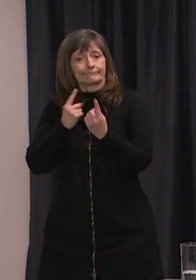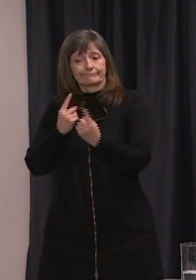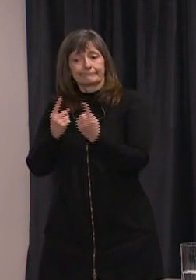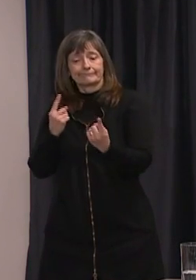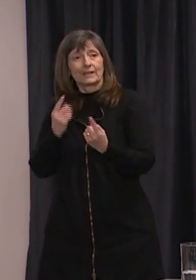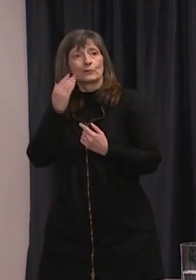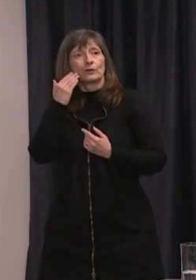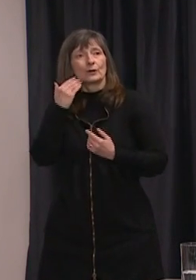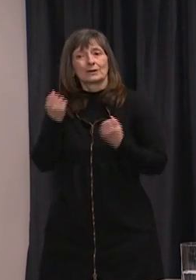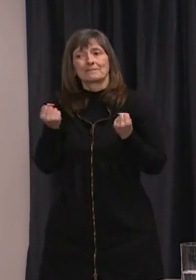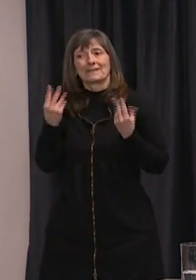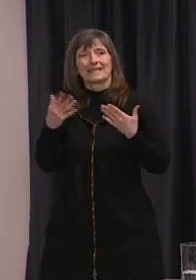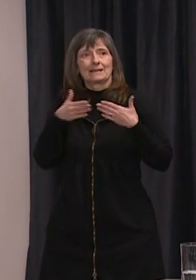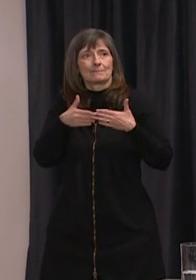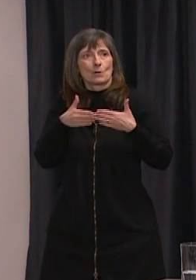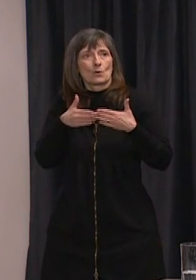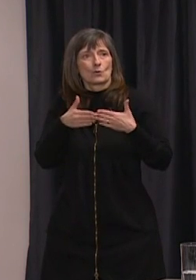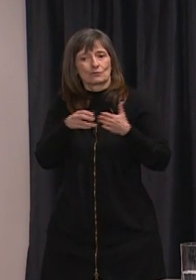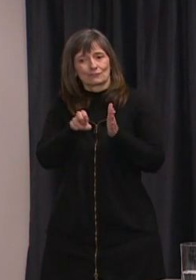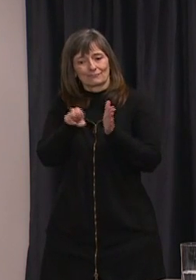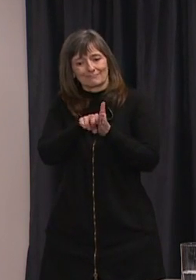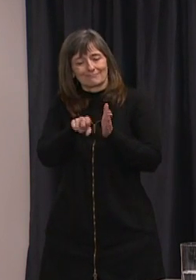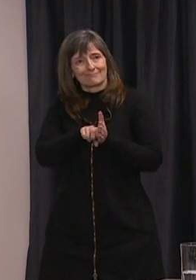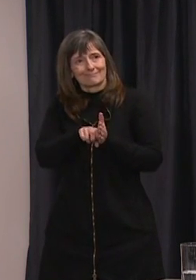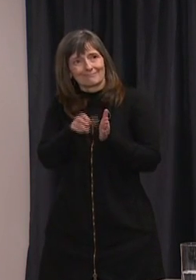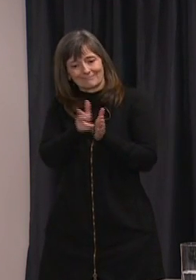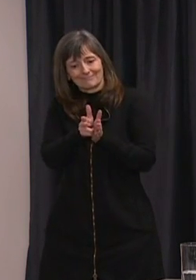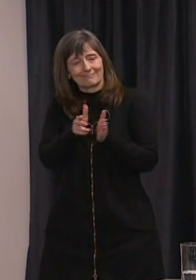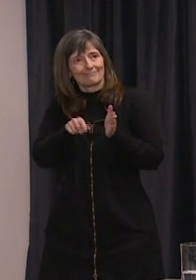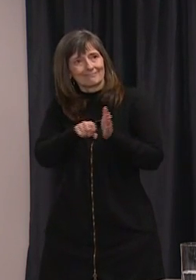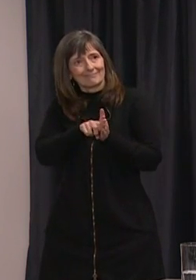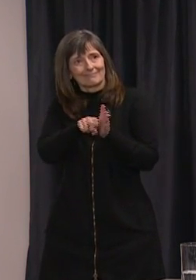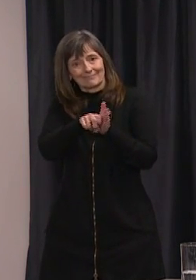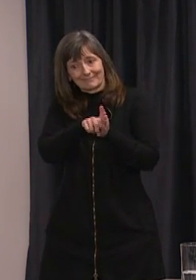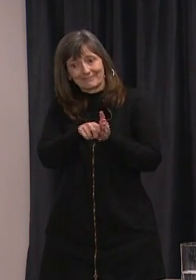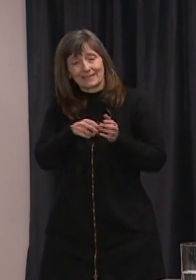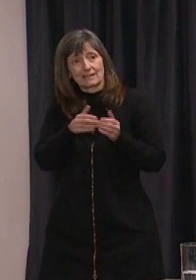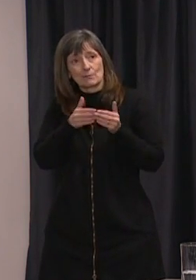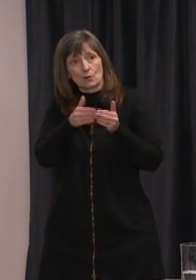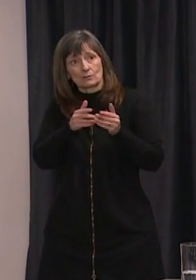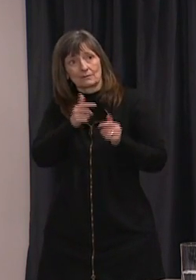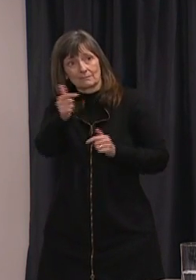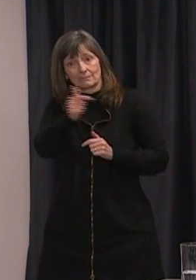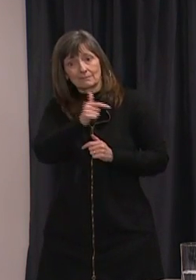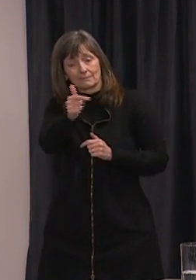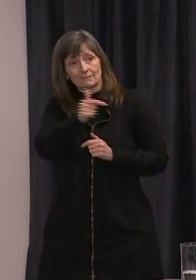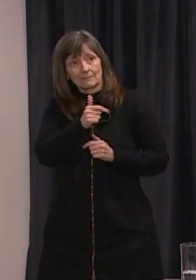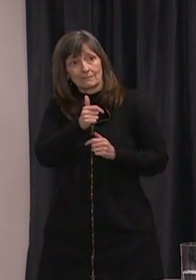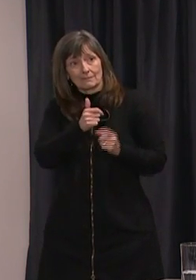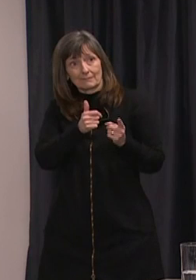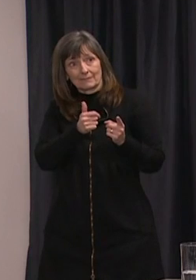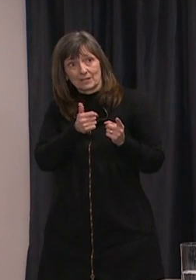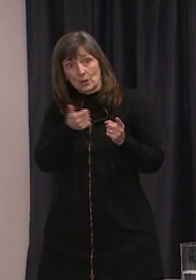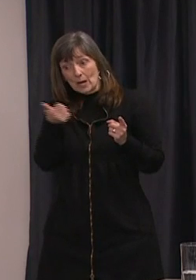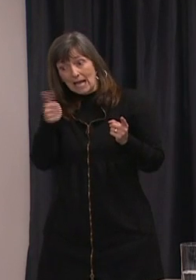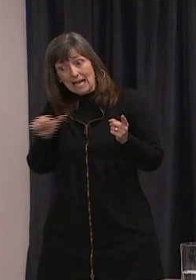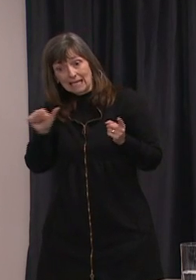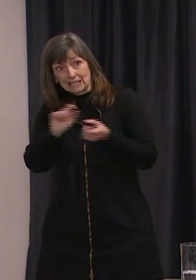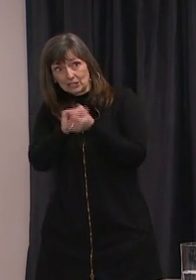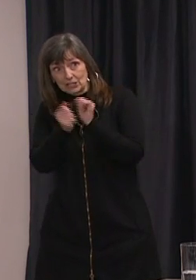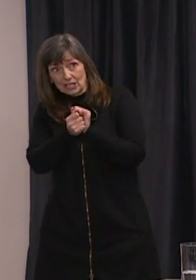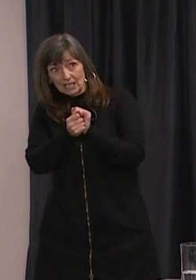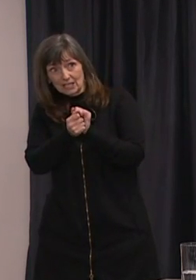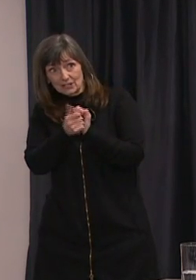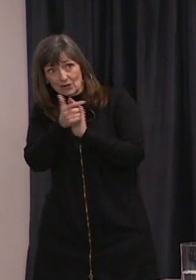ferries uh we're still having a lot of people asking if we're going to change uh legislation and any regulations to allow people to remain in their cars